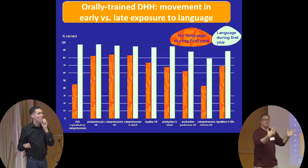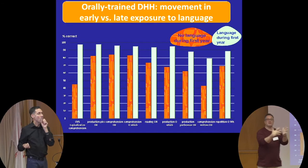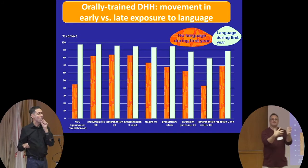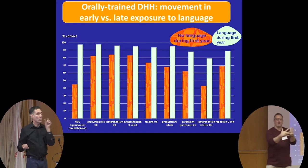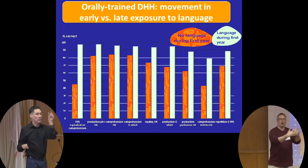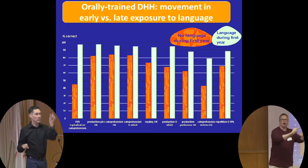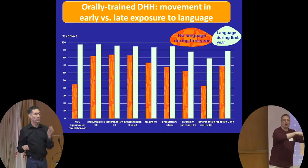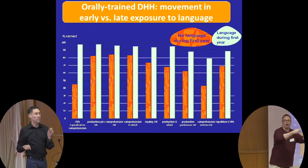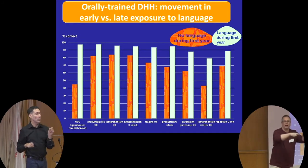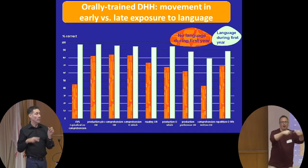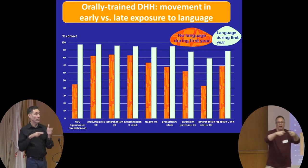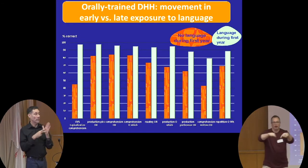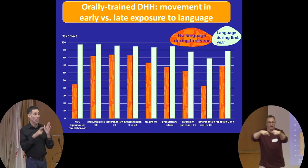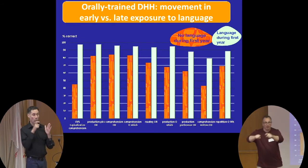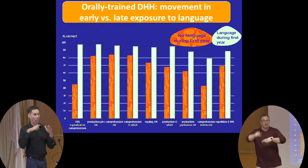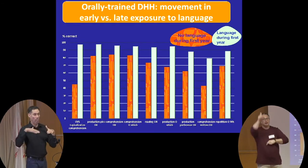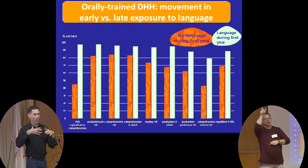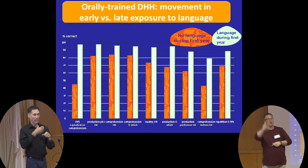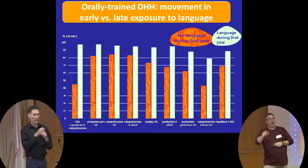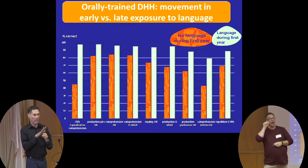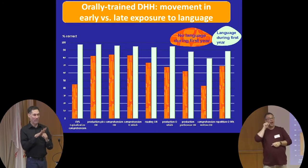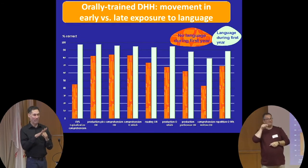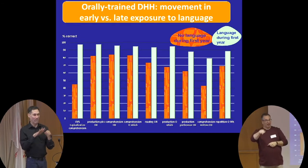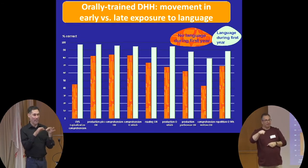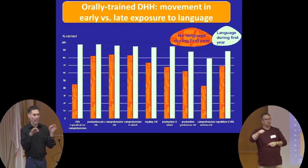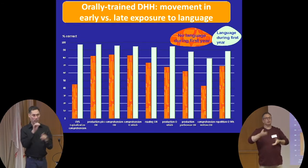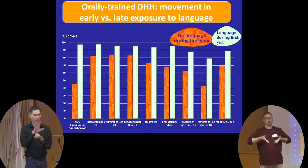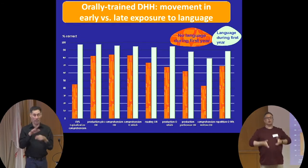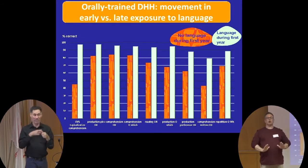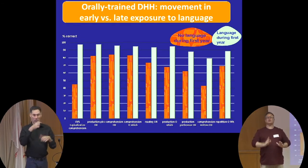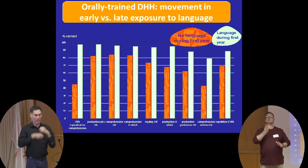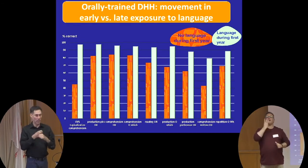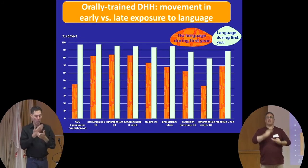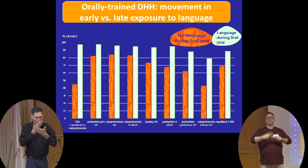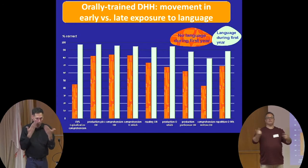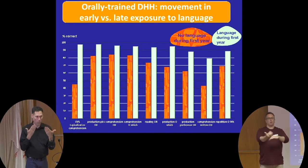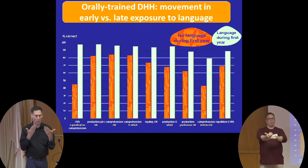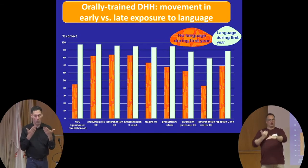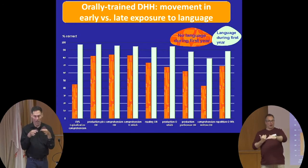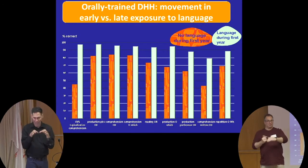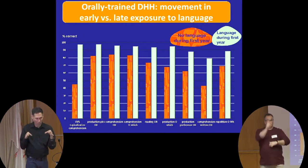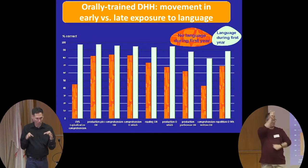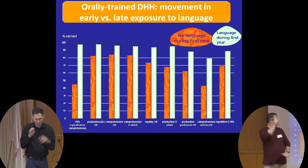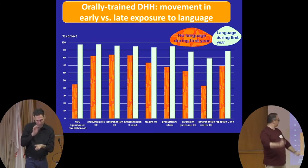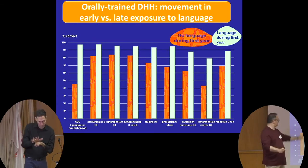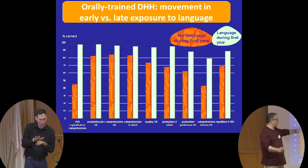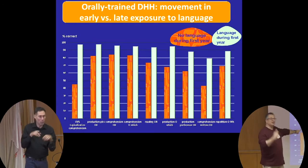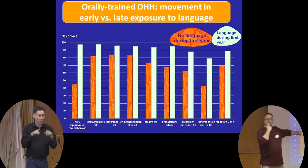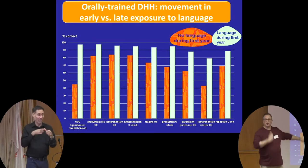not receive enough language input during the first year. So they did not have any language during the first year of life. And they are compared to